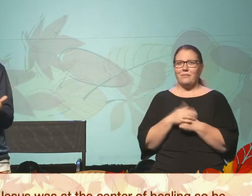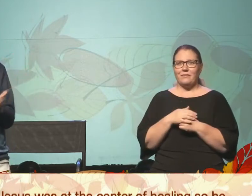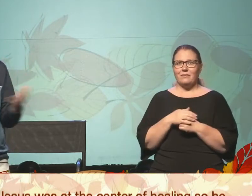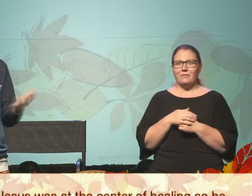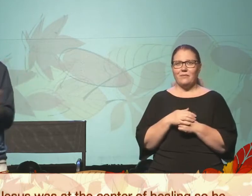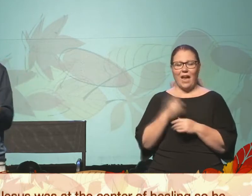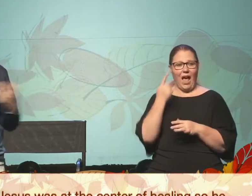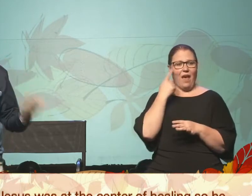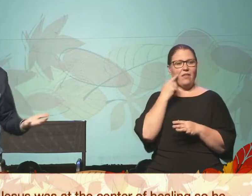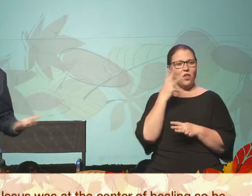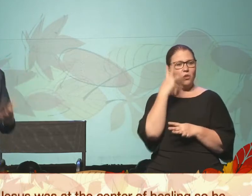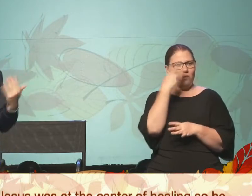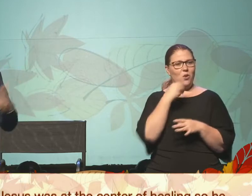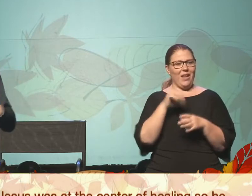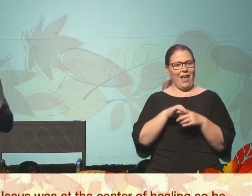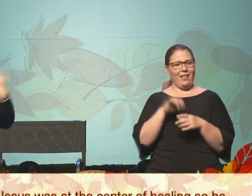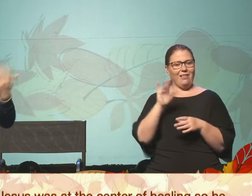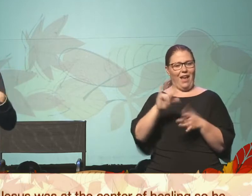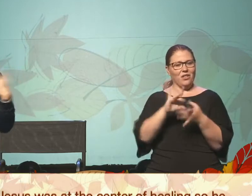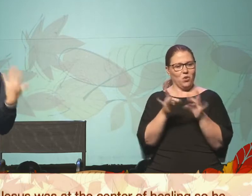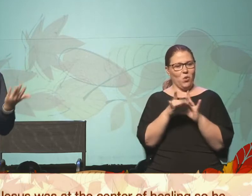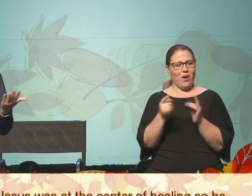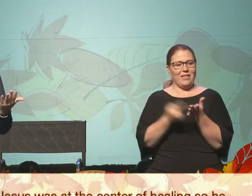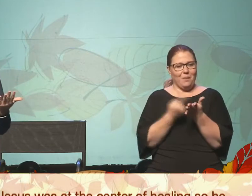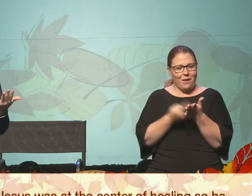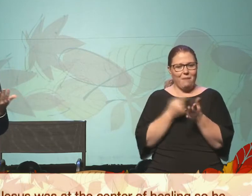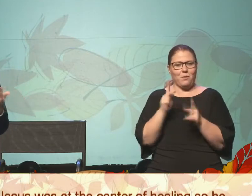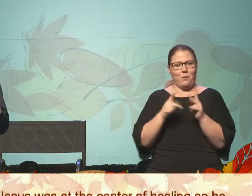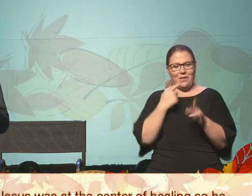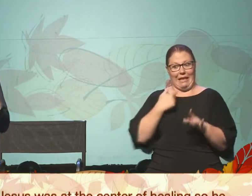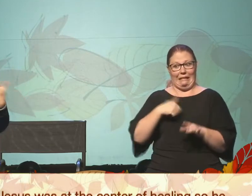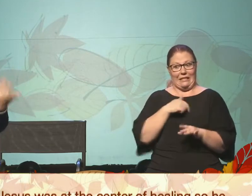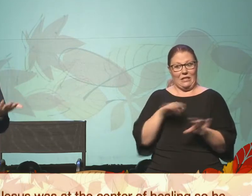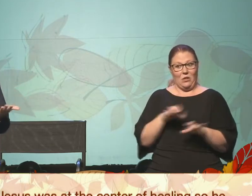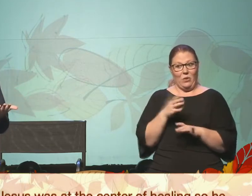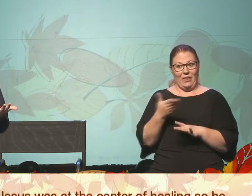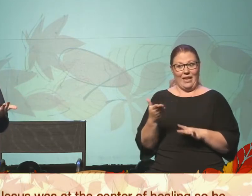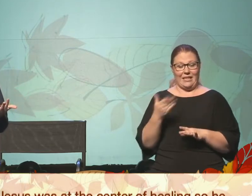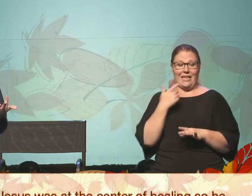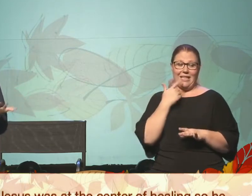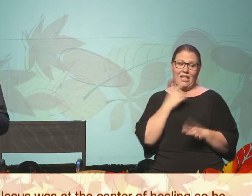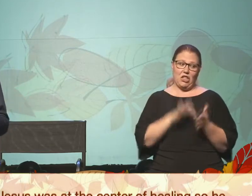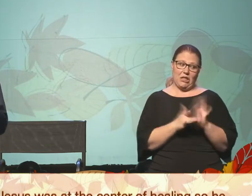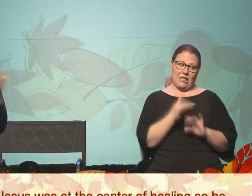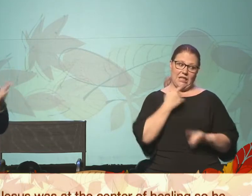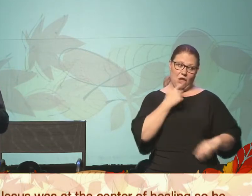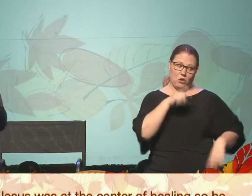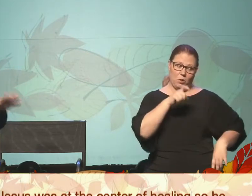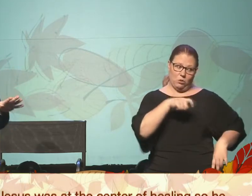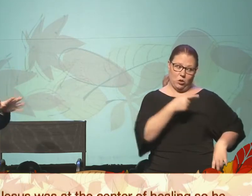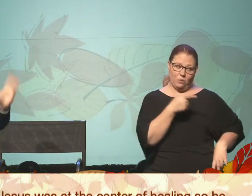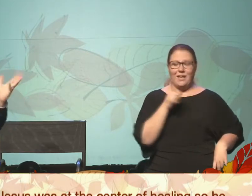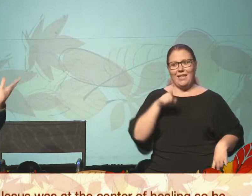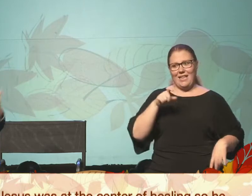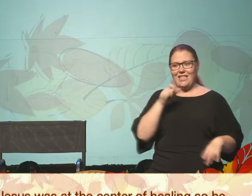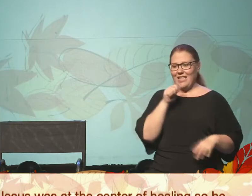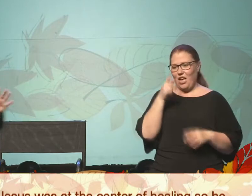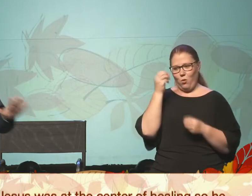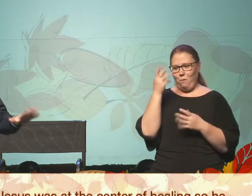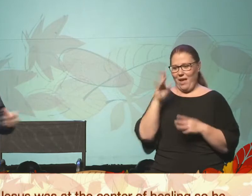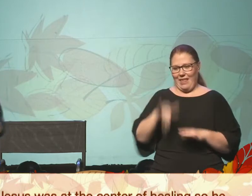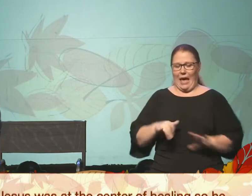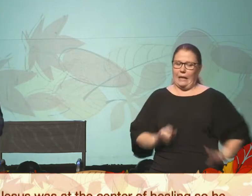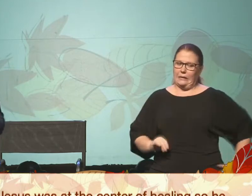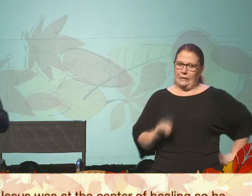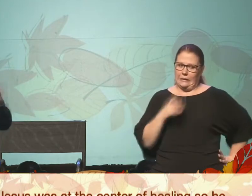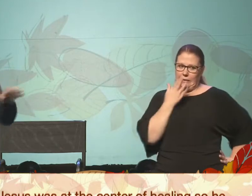there's beauty in this great metaphor that sometimes people tell us to do things and they say, Jesus says you're supposed to do it and maybe we should disobey that. That's kind of take